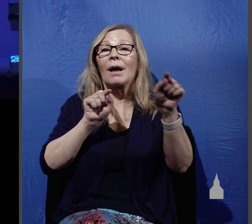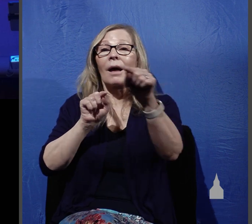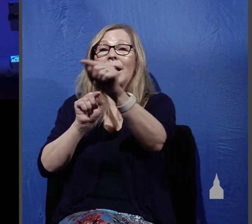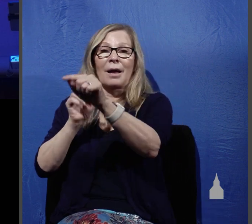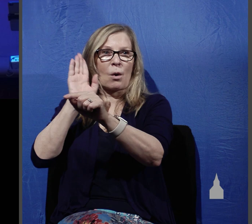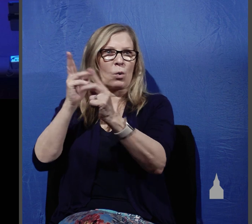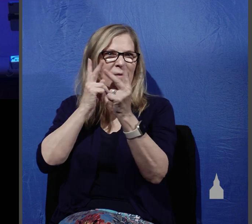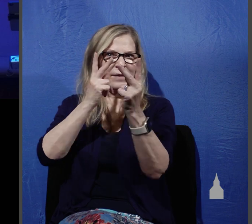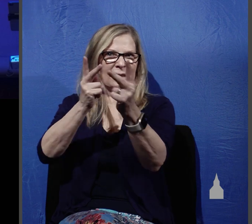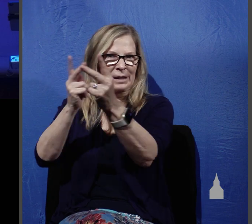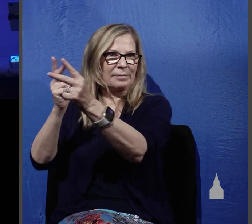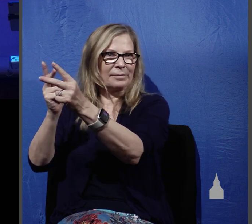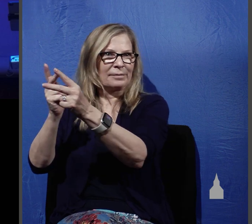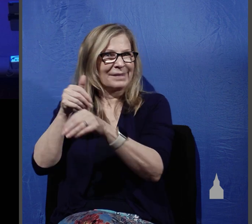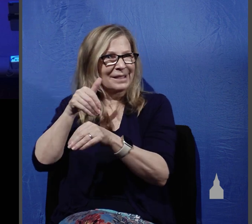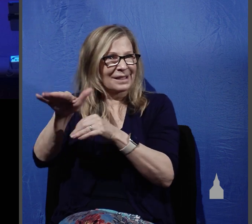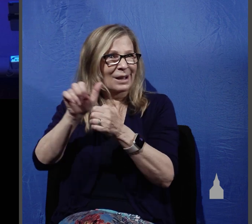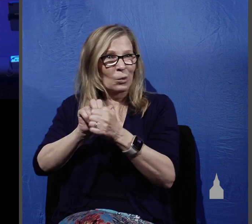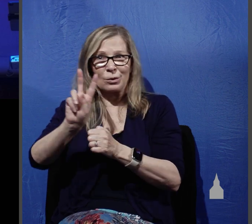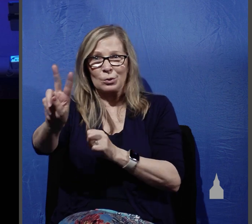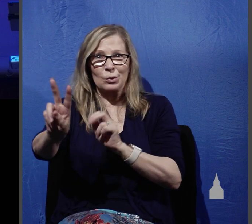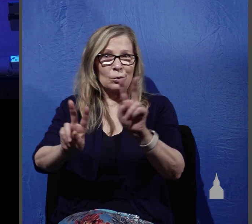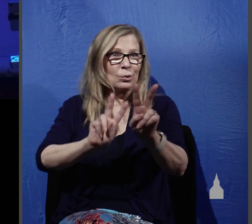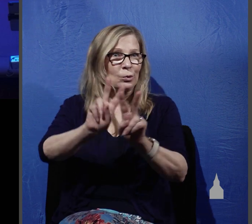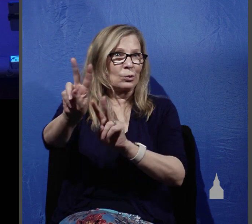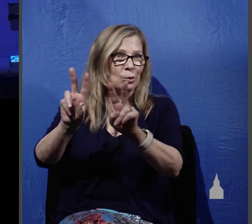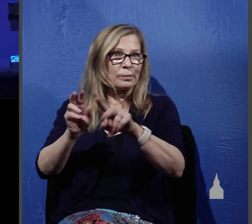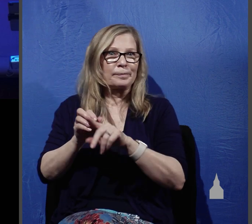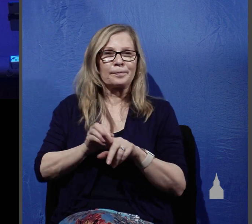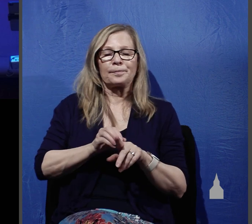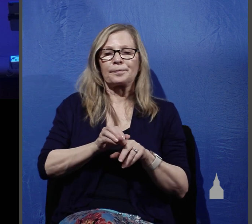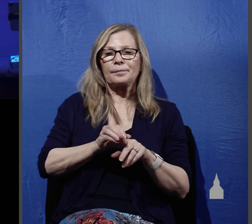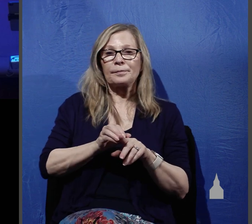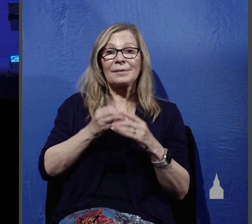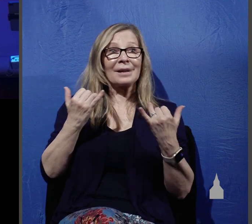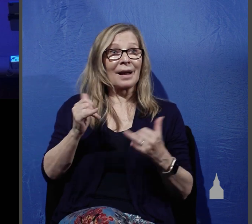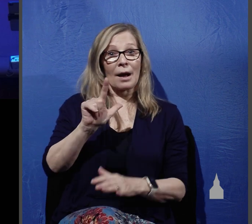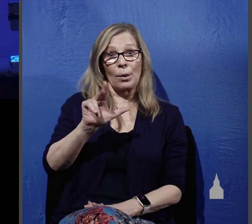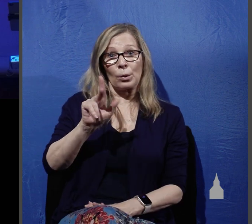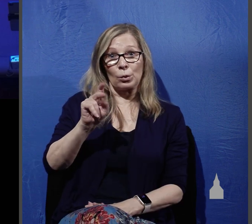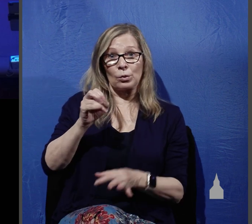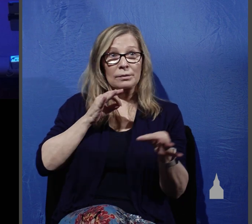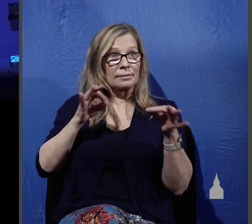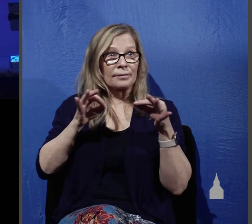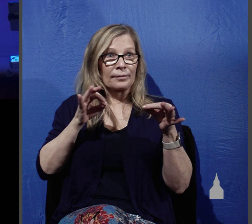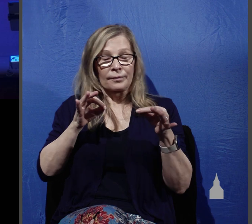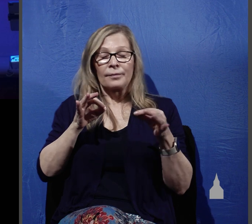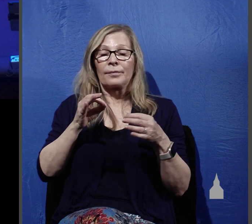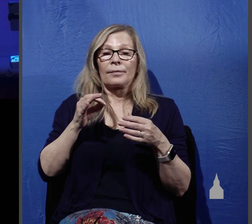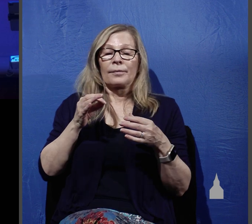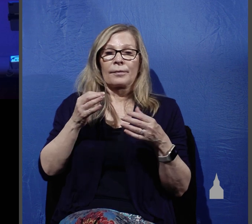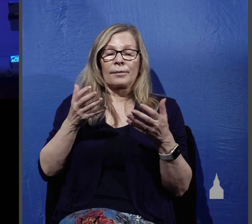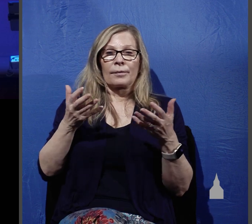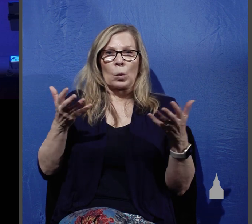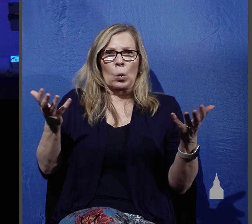in teams of two. As Luke continues now, he tells us about the very specific instructions